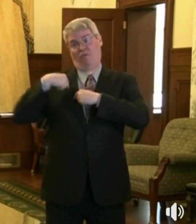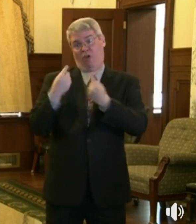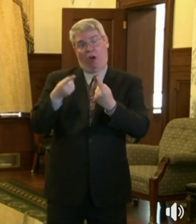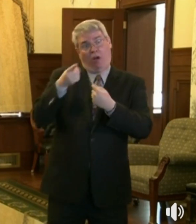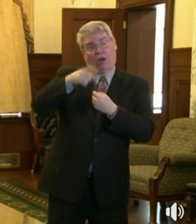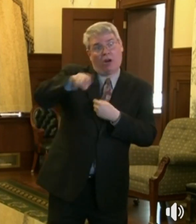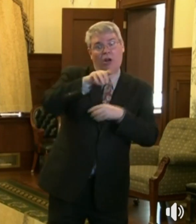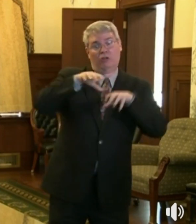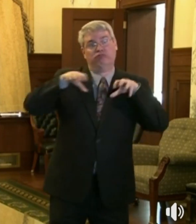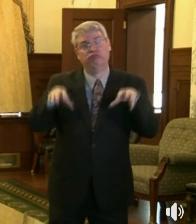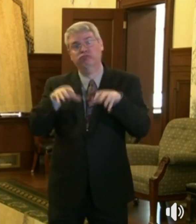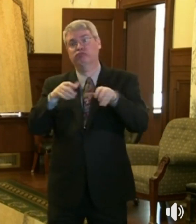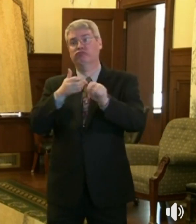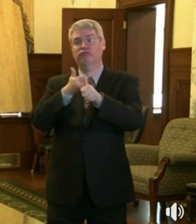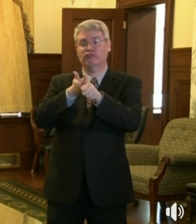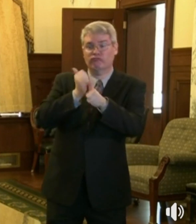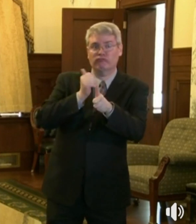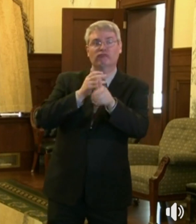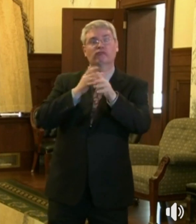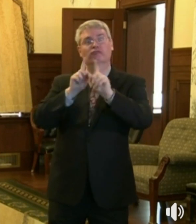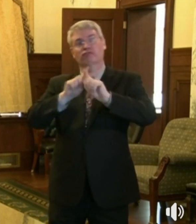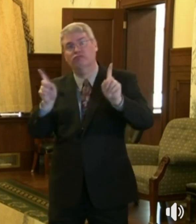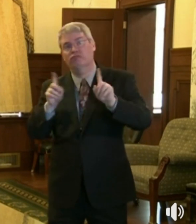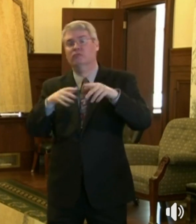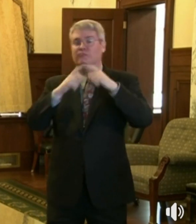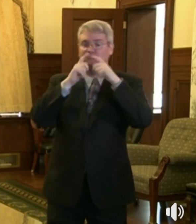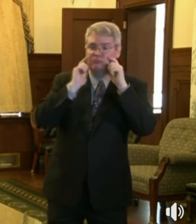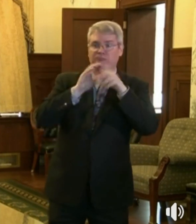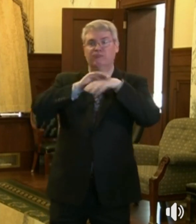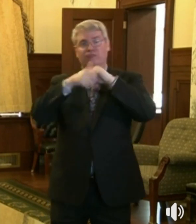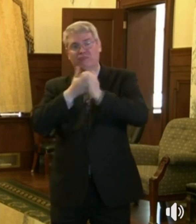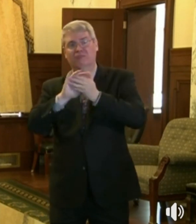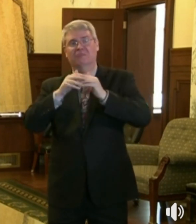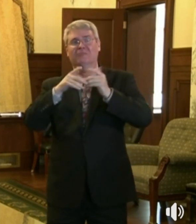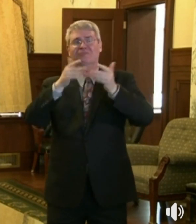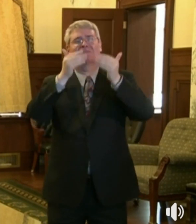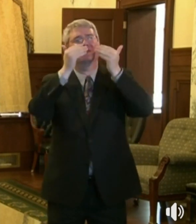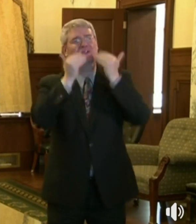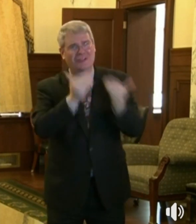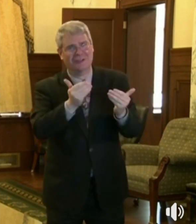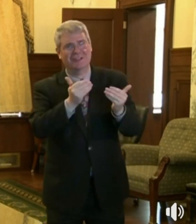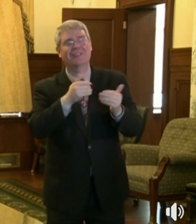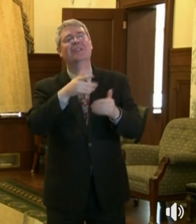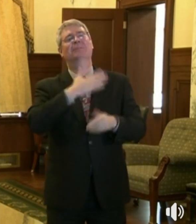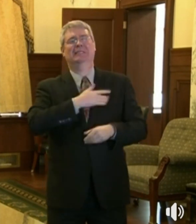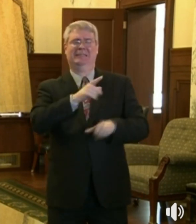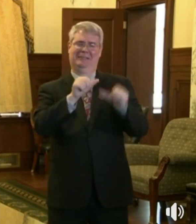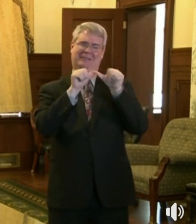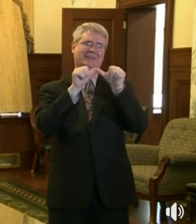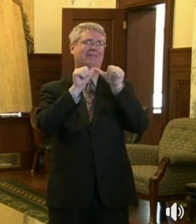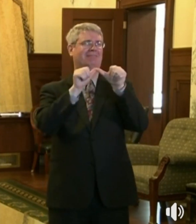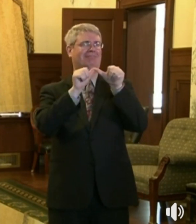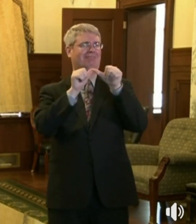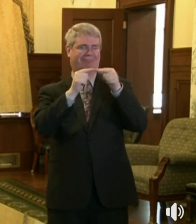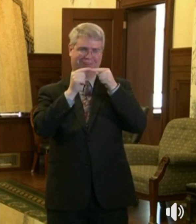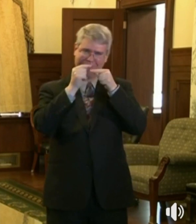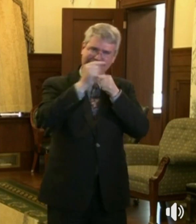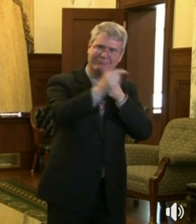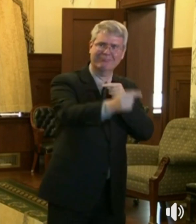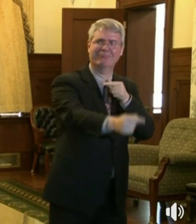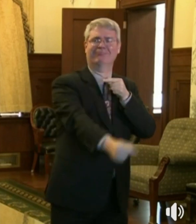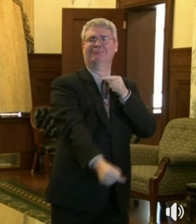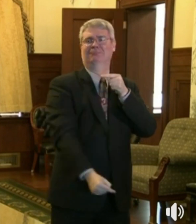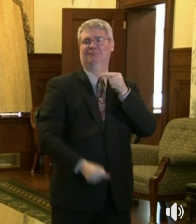We're going to ladder up, if everything goes according to plan, we're going to ladder up to the end of June, getting the state open.